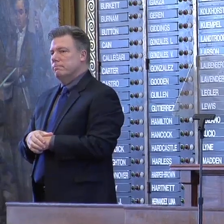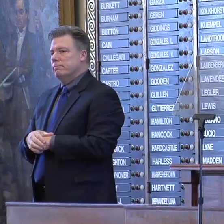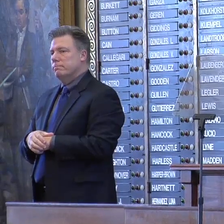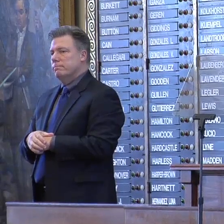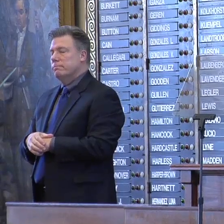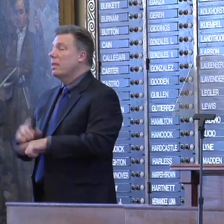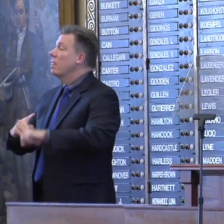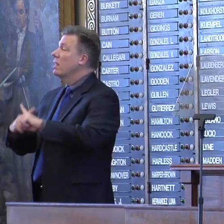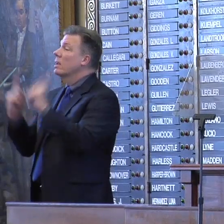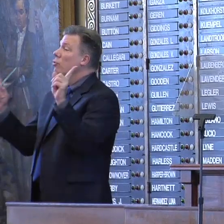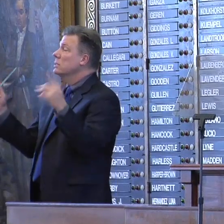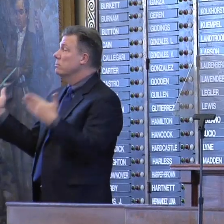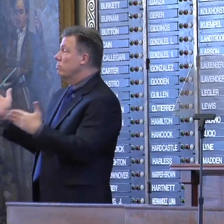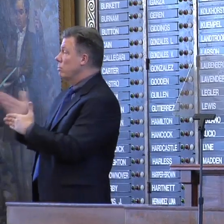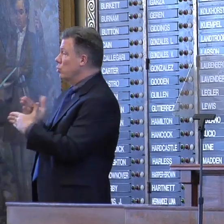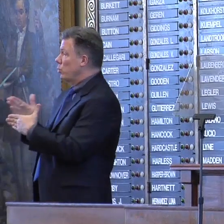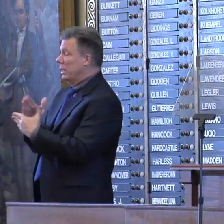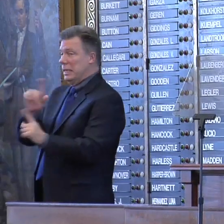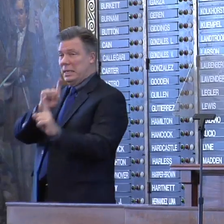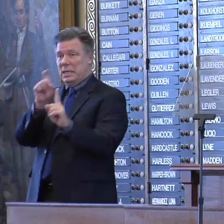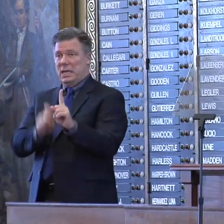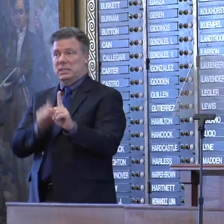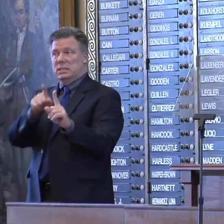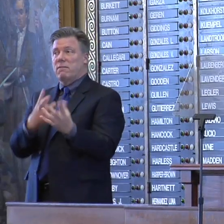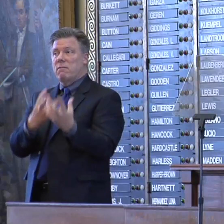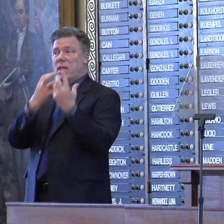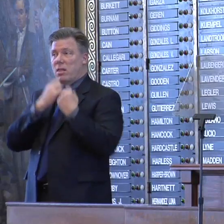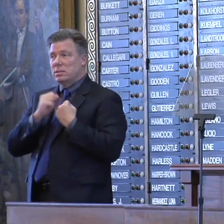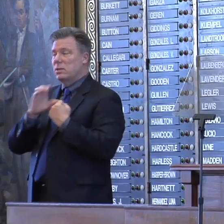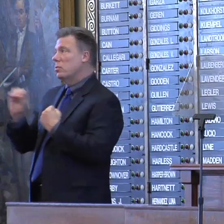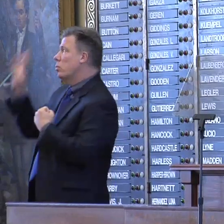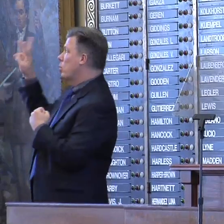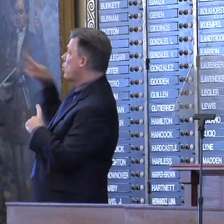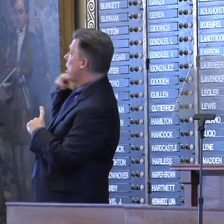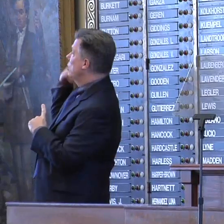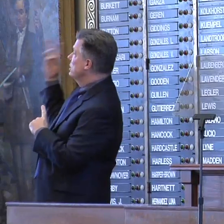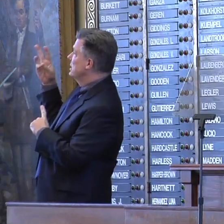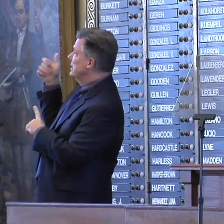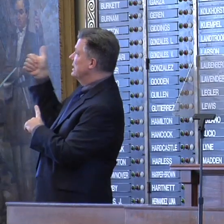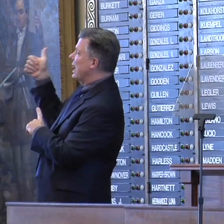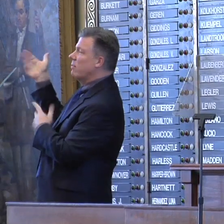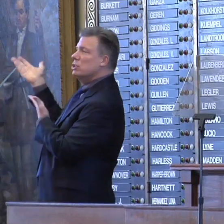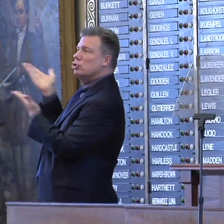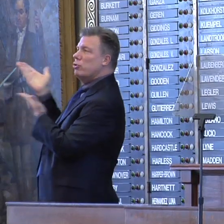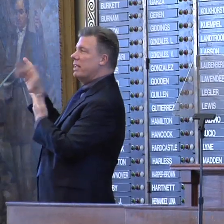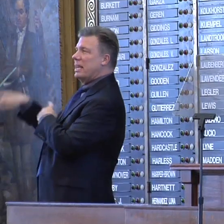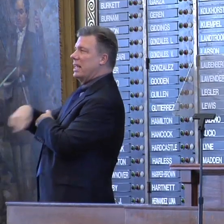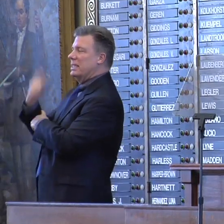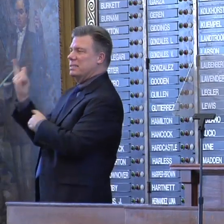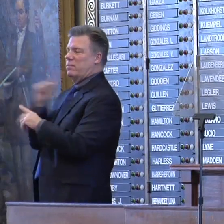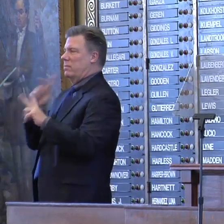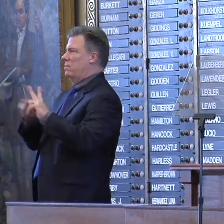The differences between Texas values and Washington's self-serving games has never been more stark.